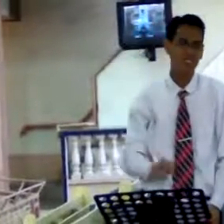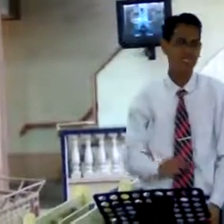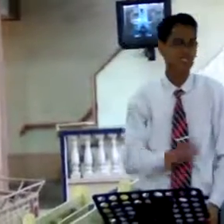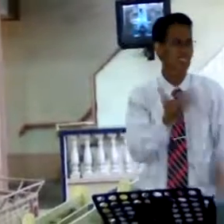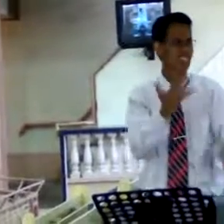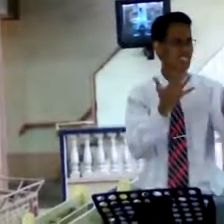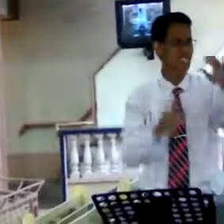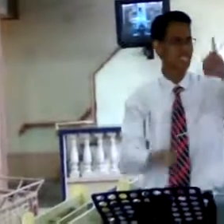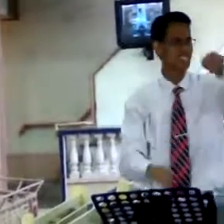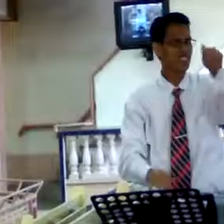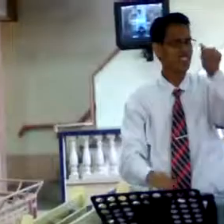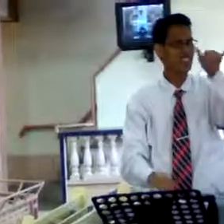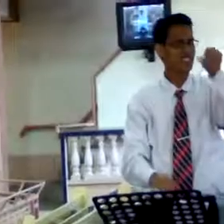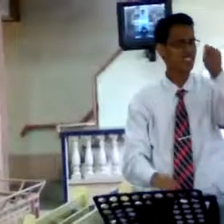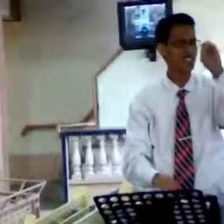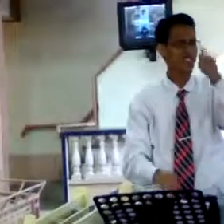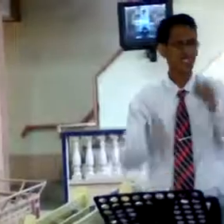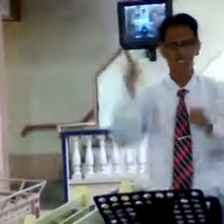your pastor.